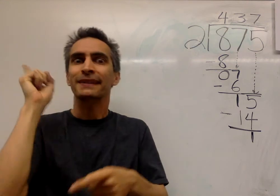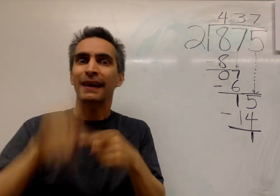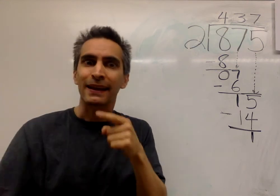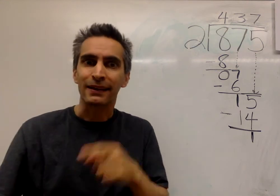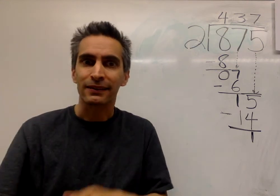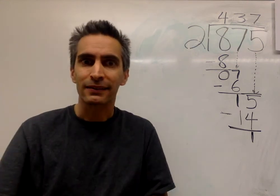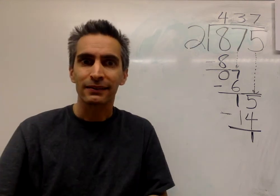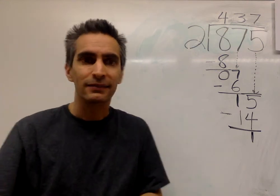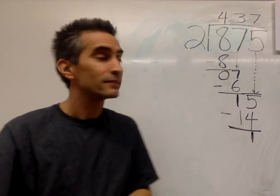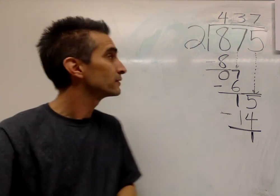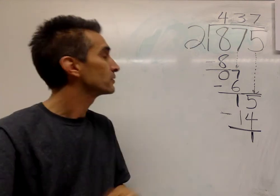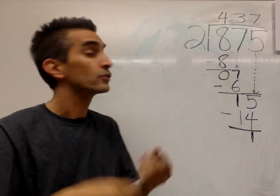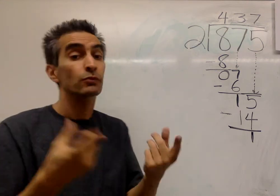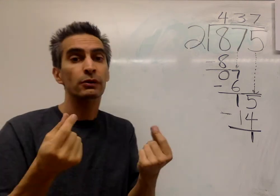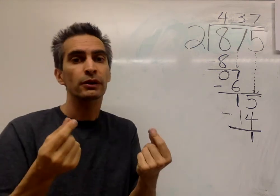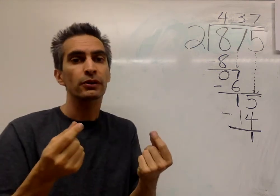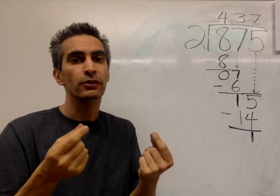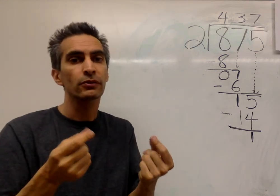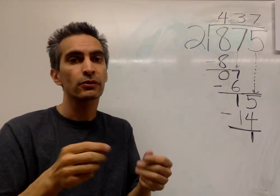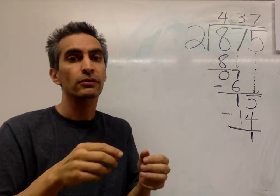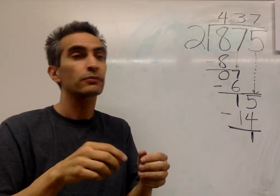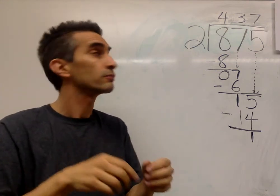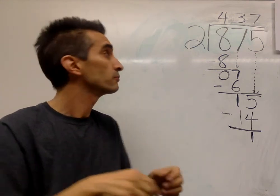It can't. So what are we going to do?